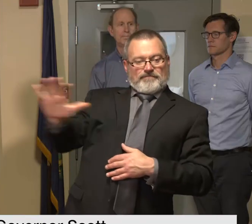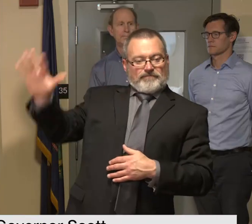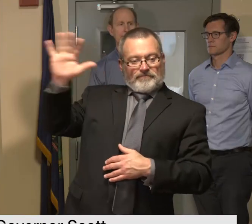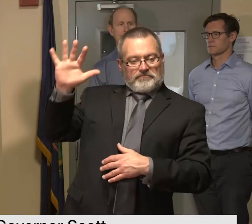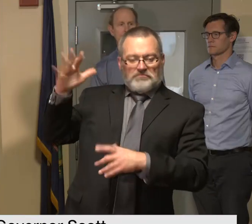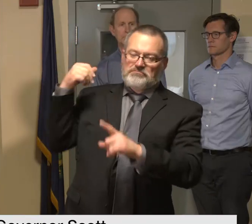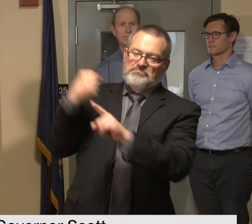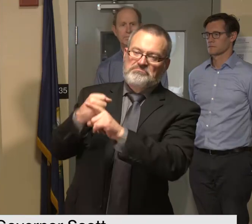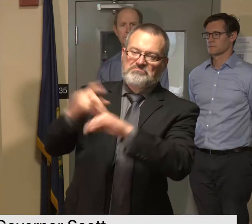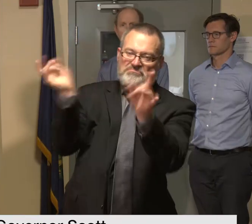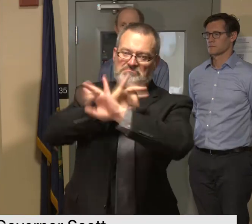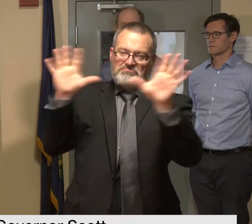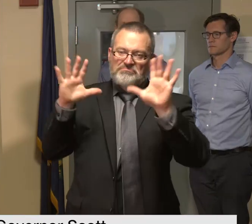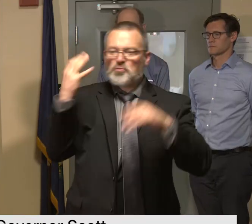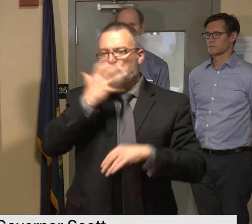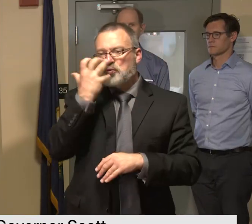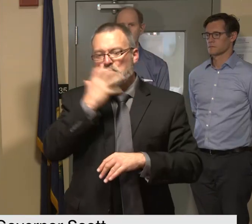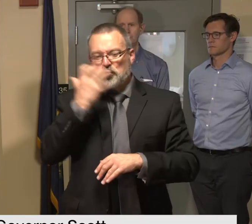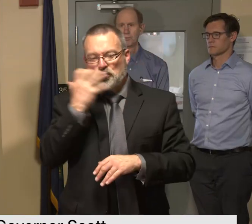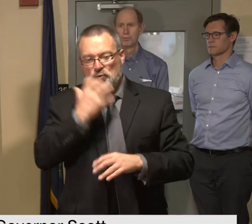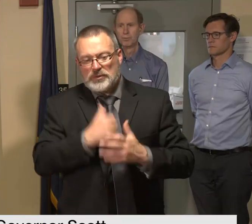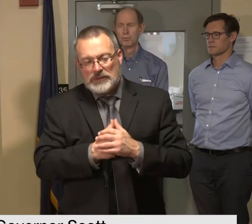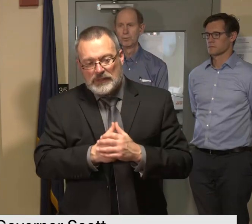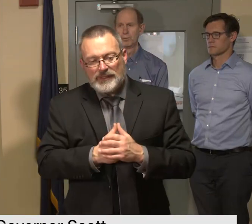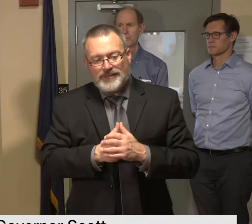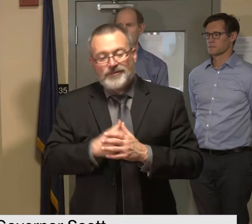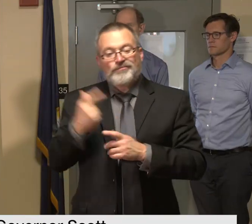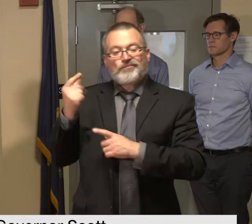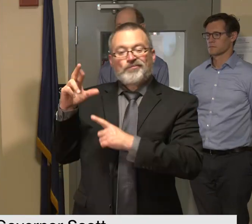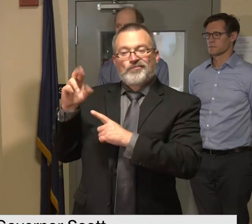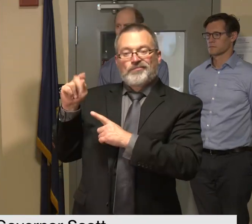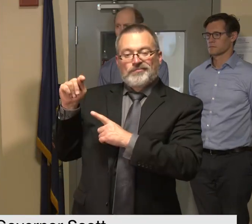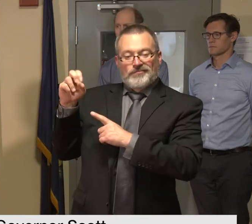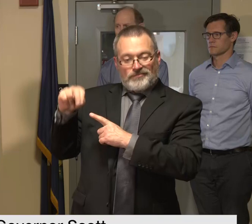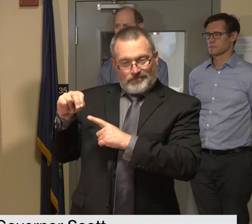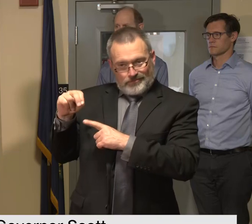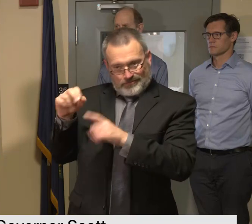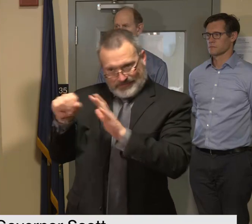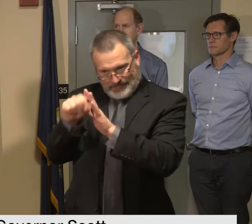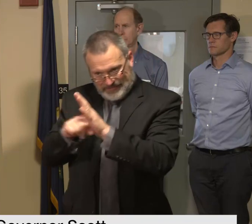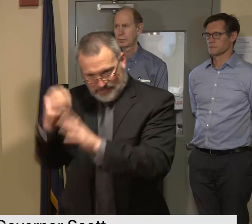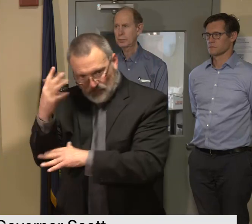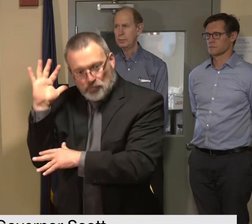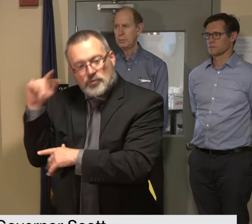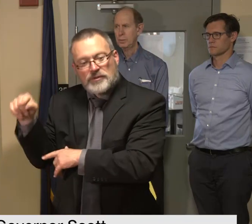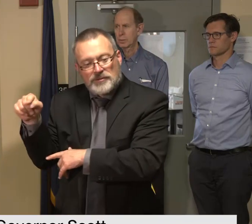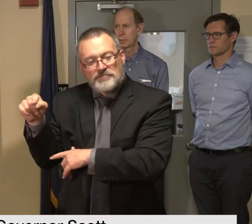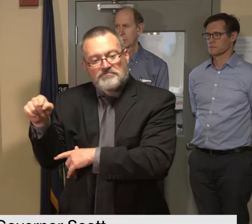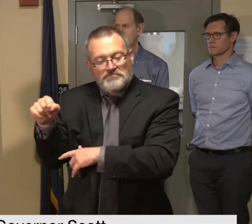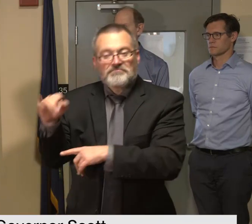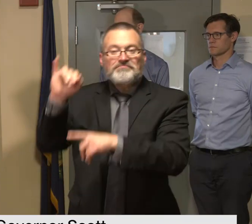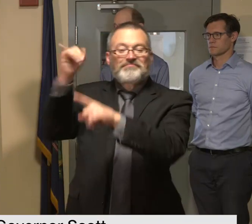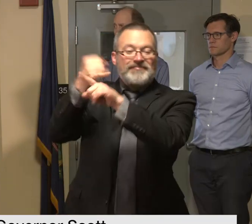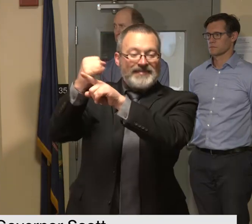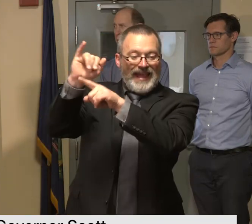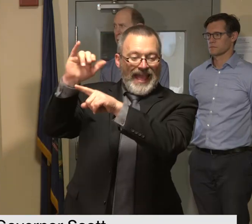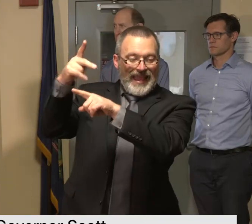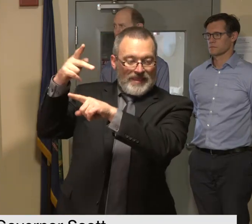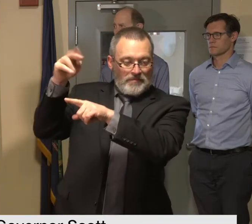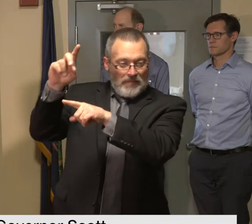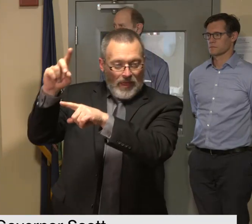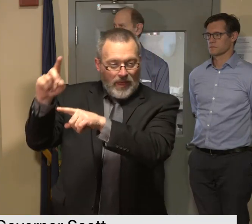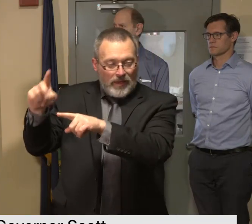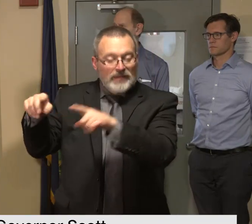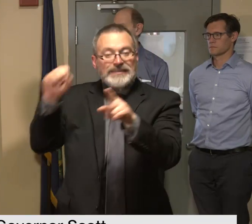the hardest hit areas appear to be in the groton state forest and include ricker pond still water boulder beach big deer